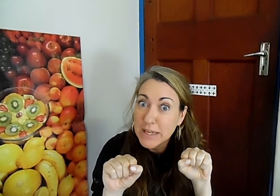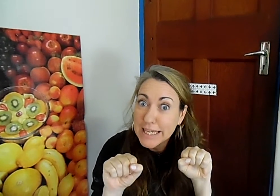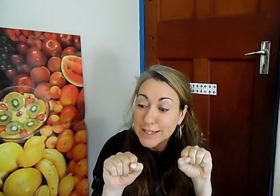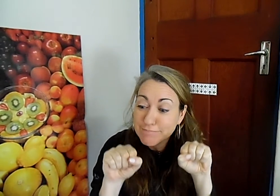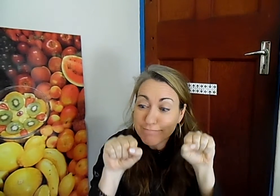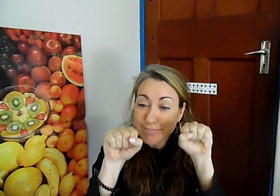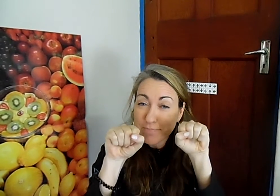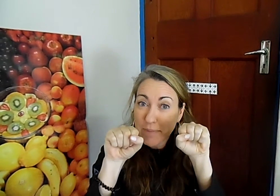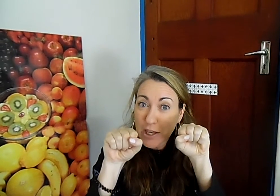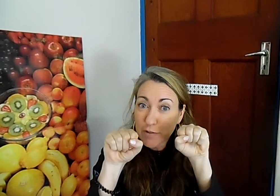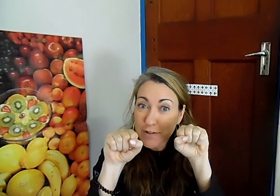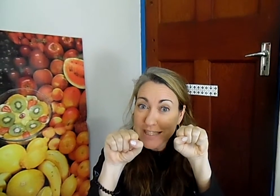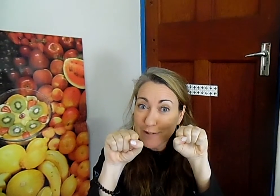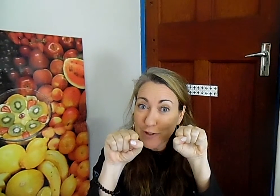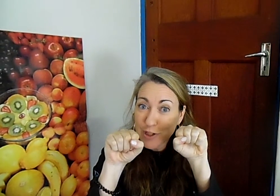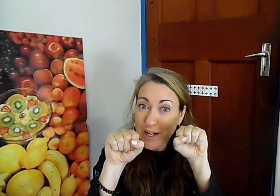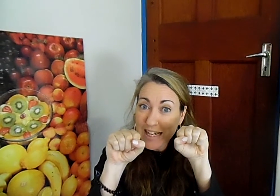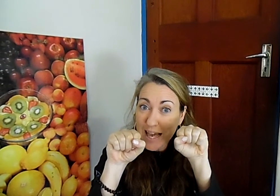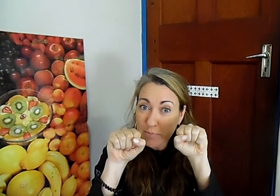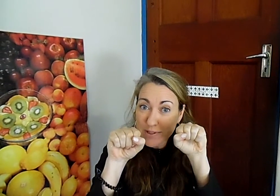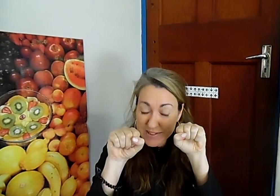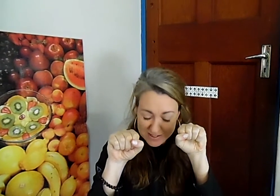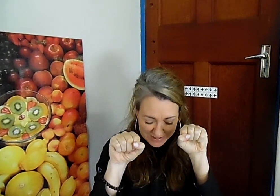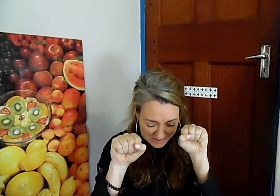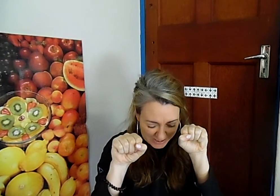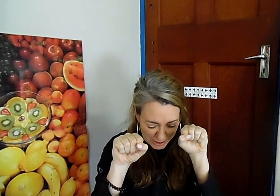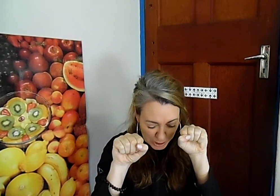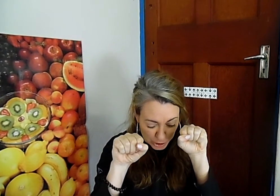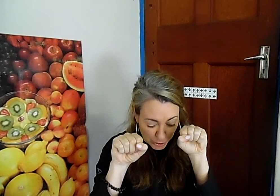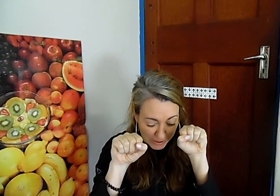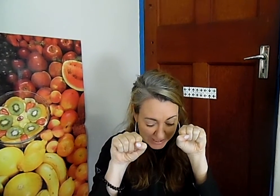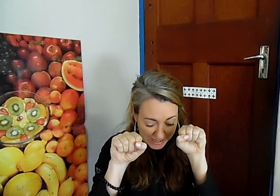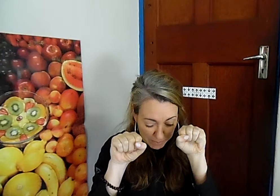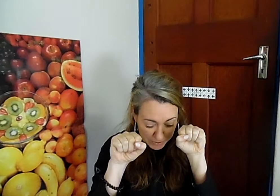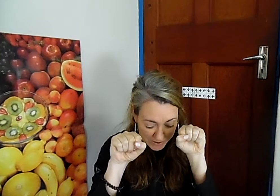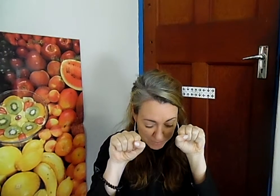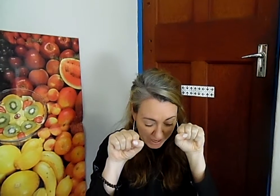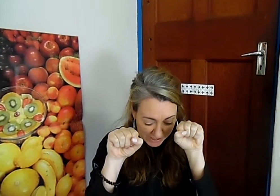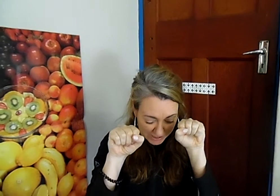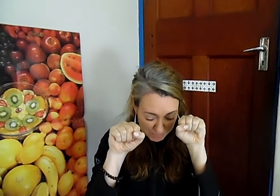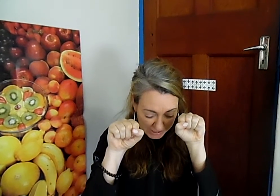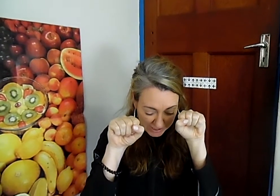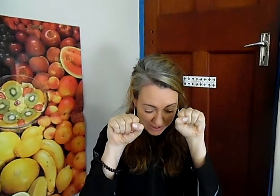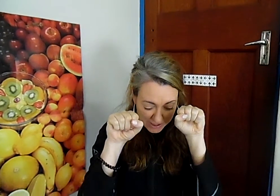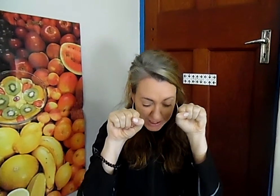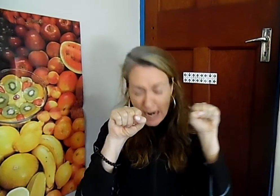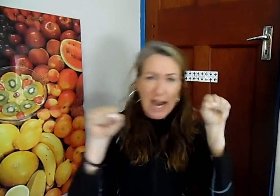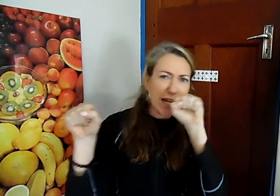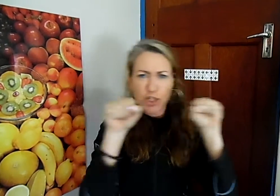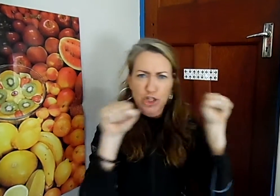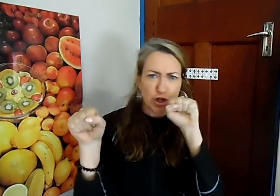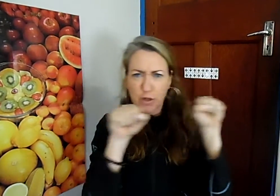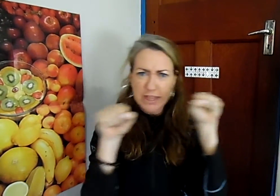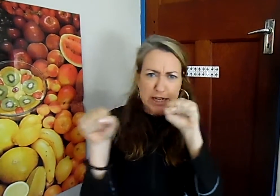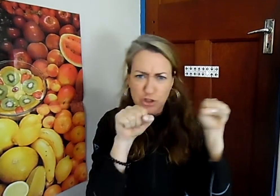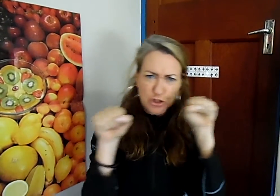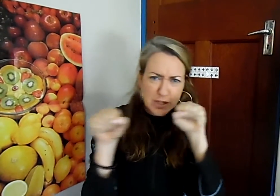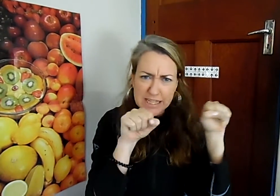me. Make your fist for two little apples. Two little apples smiled at me. I shook that tree